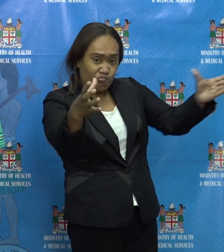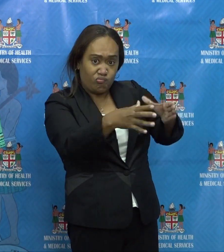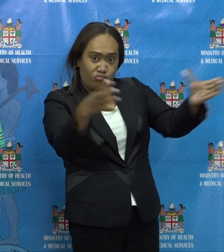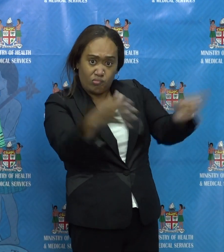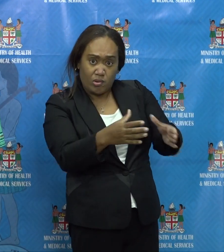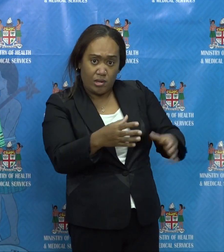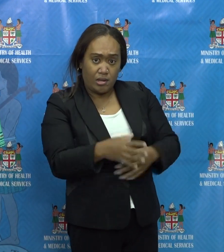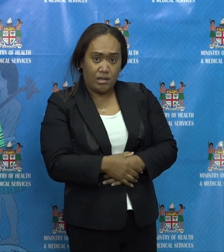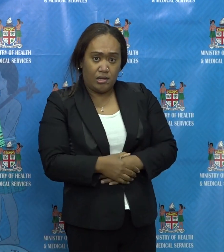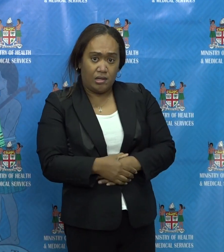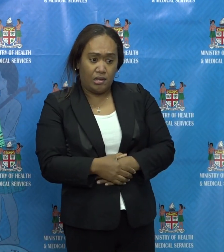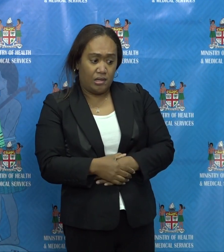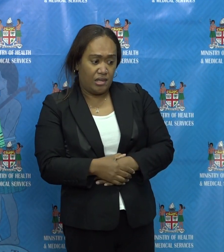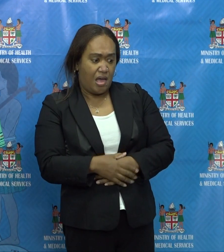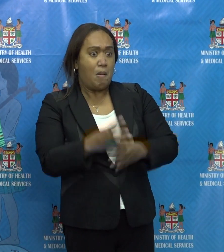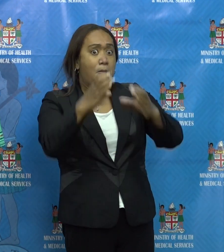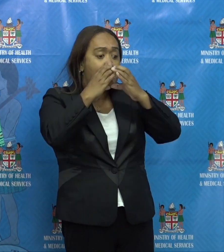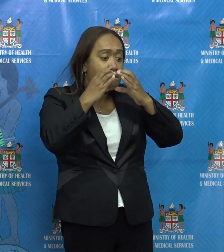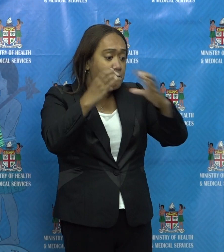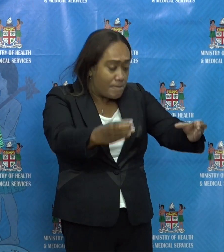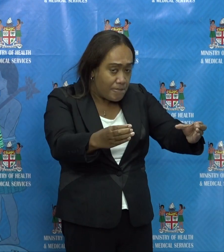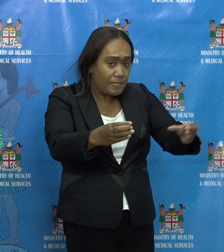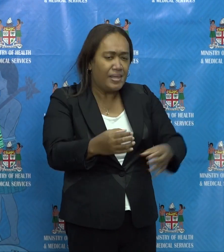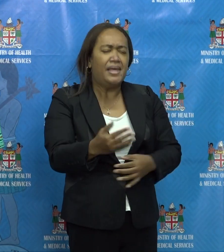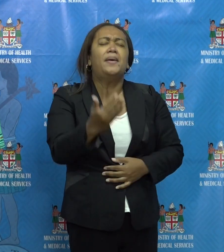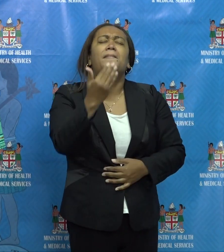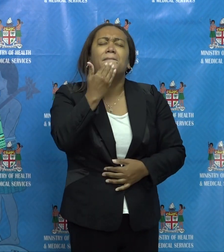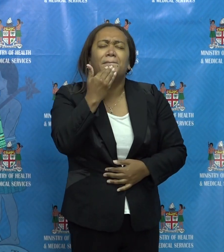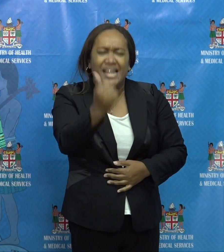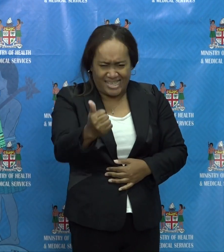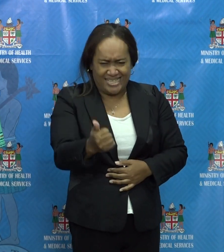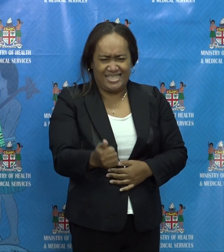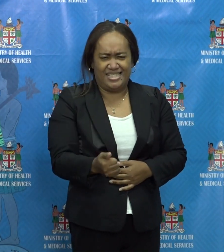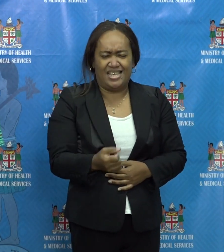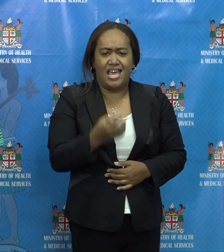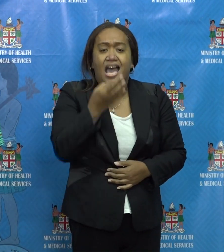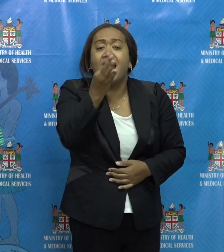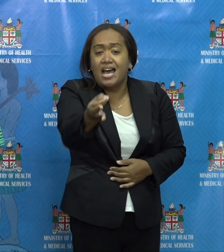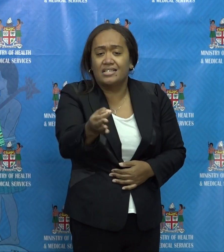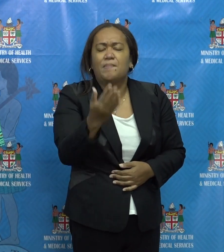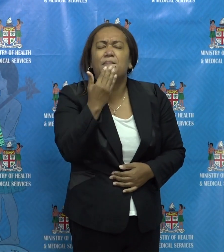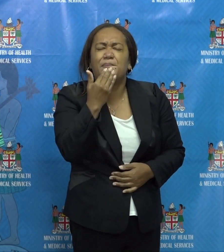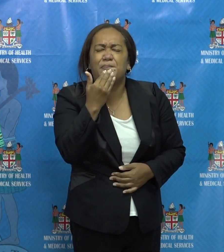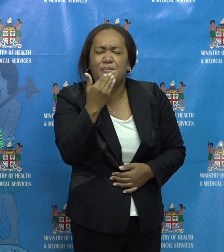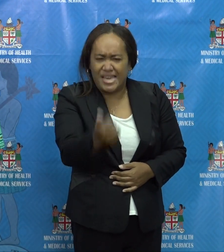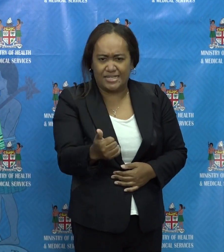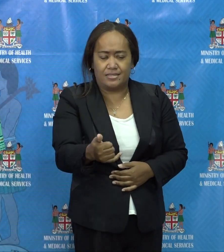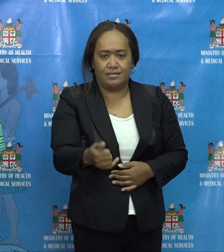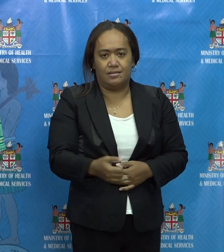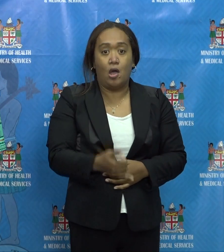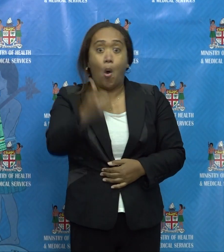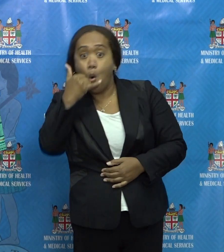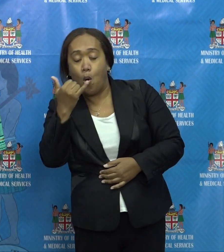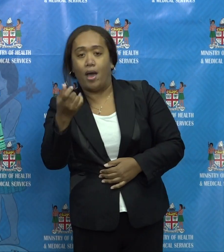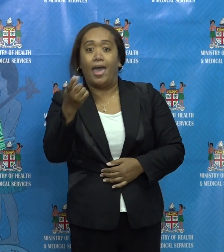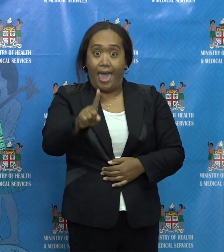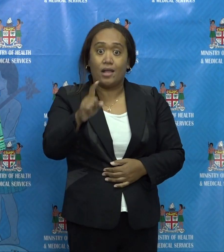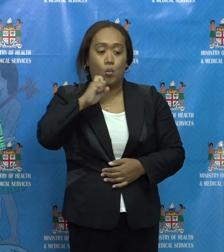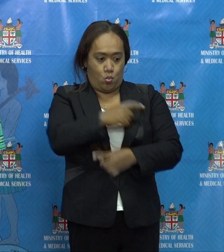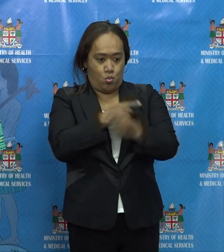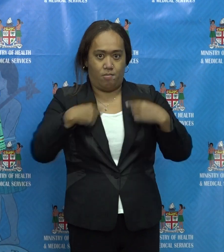numbers without masks being worn, we will recommend that a hard lockdown come back into effect.